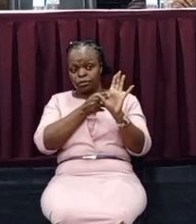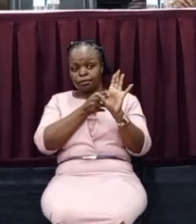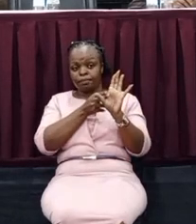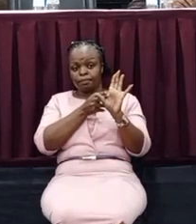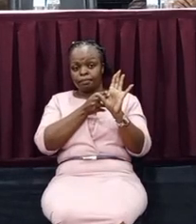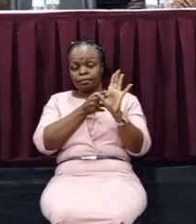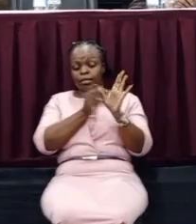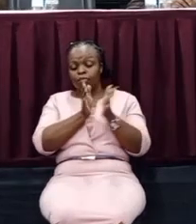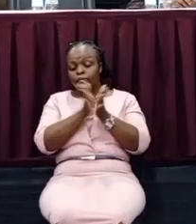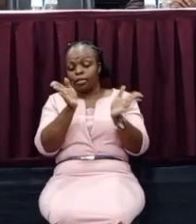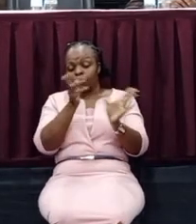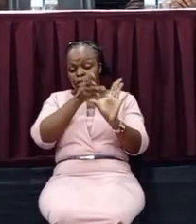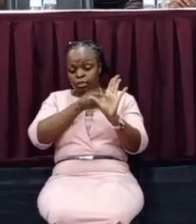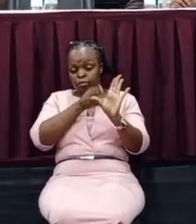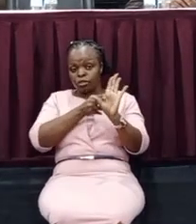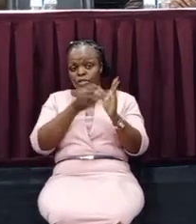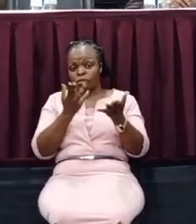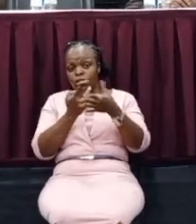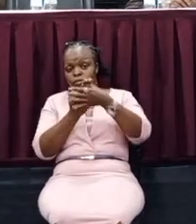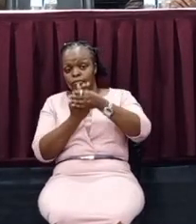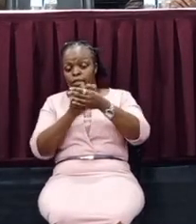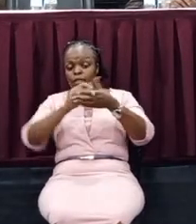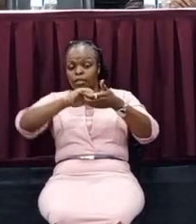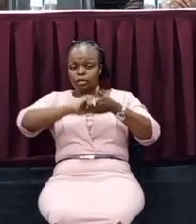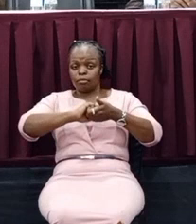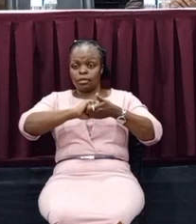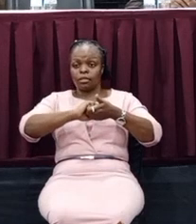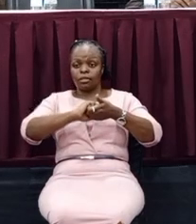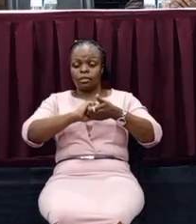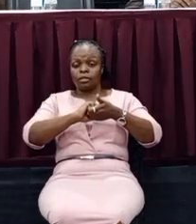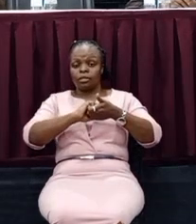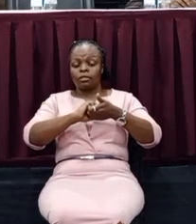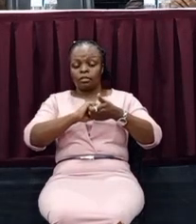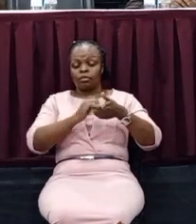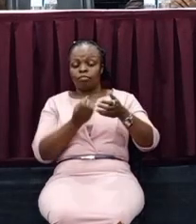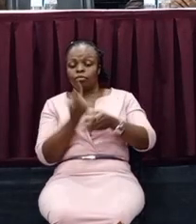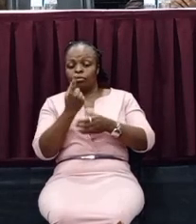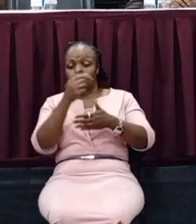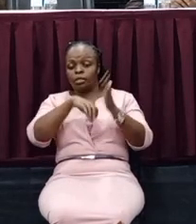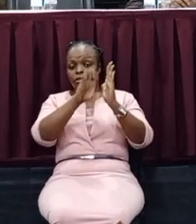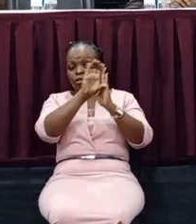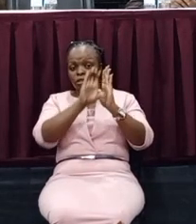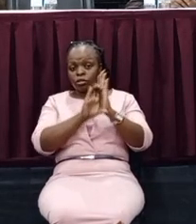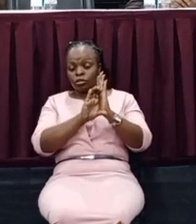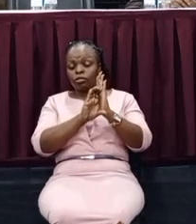public participation, or stakeholder engagement, envisaged in the Constitution, is meant to ensure that